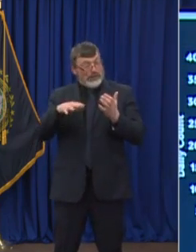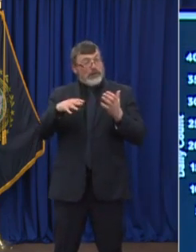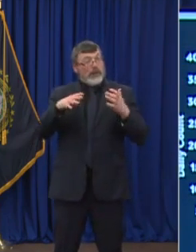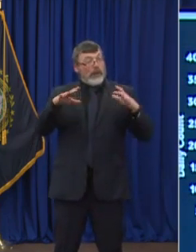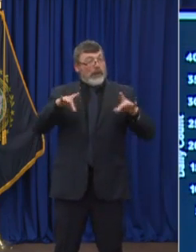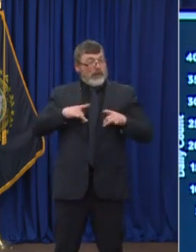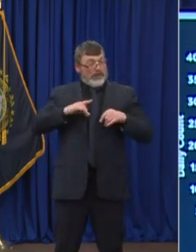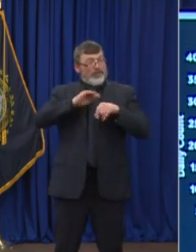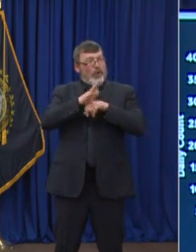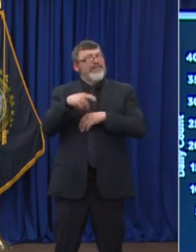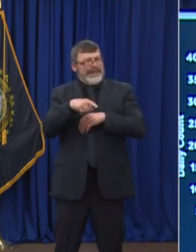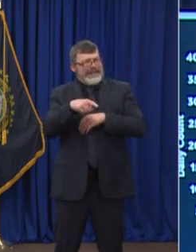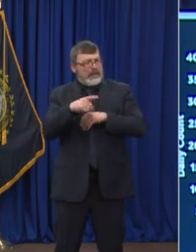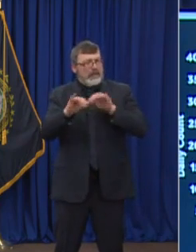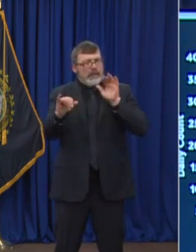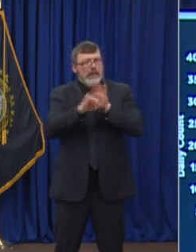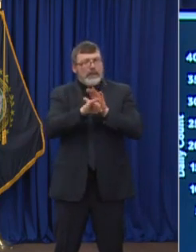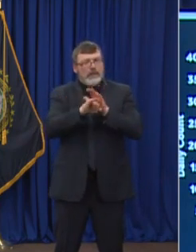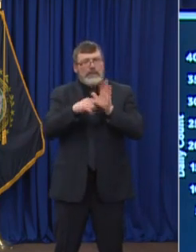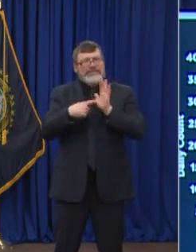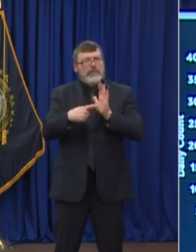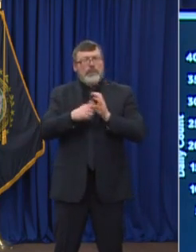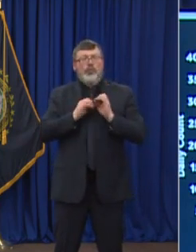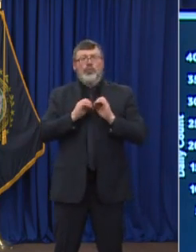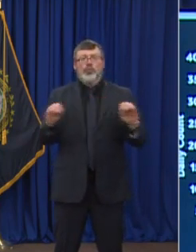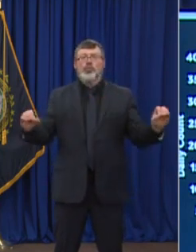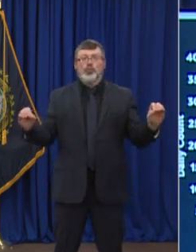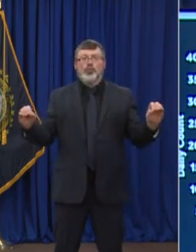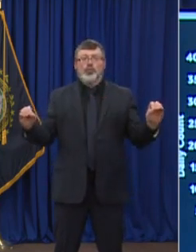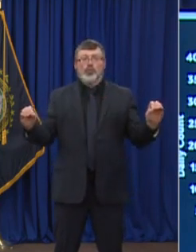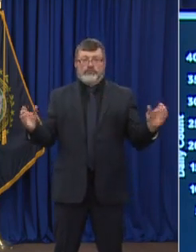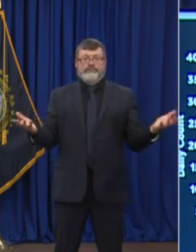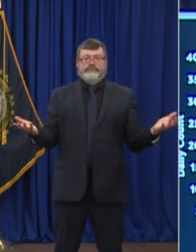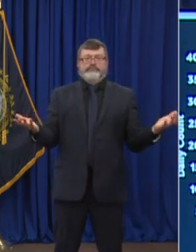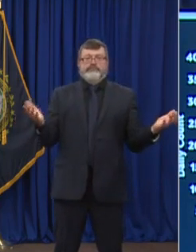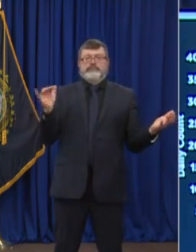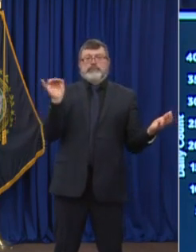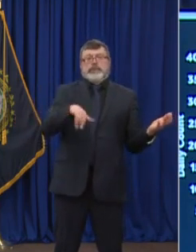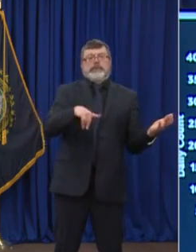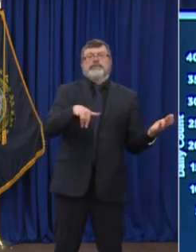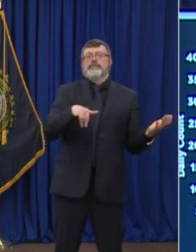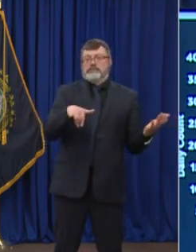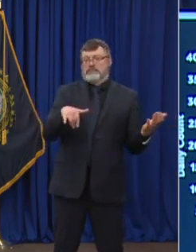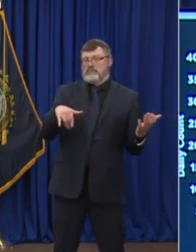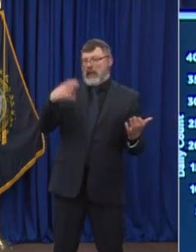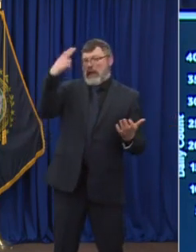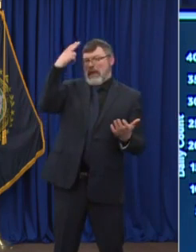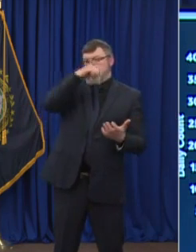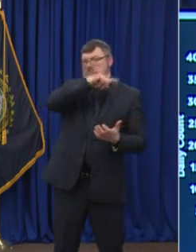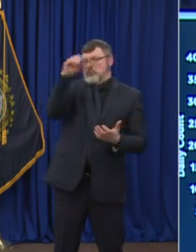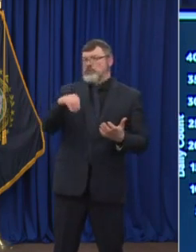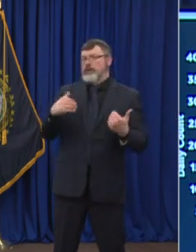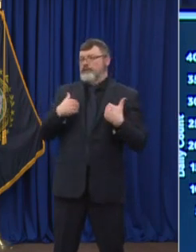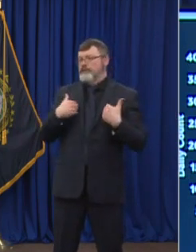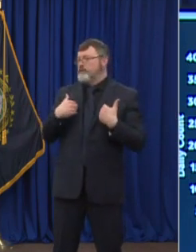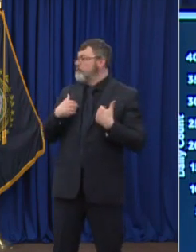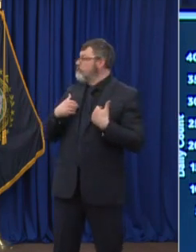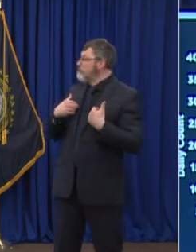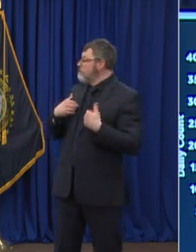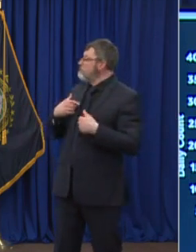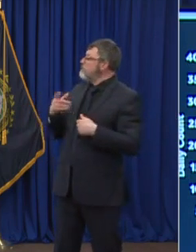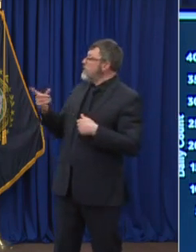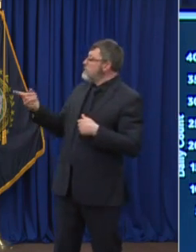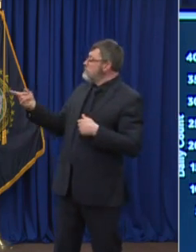Hospitalization, one of the key metrics that we look at is hospitalization and fatality. And this is the number, the daily count there, our daily census of